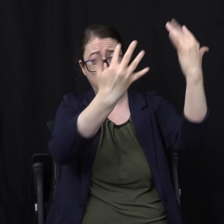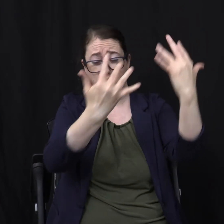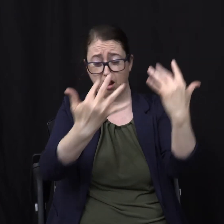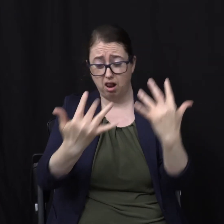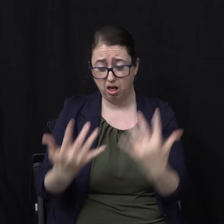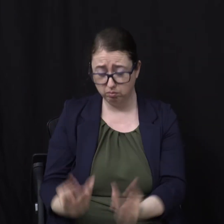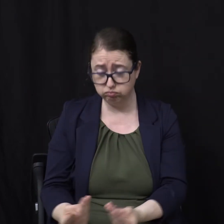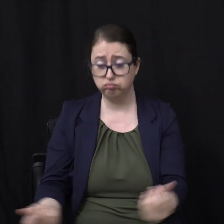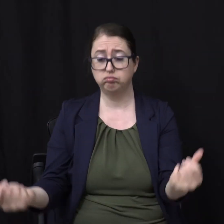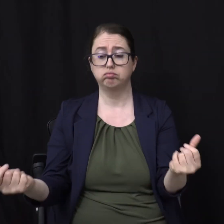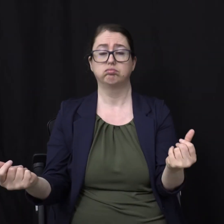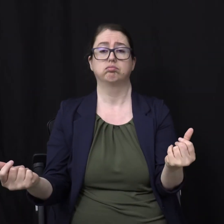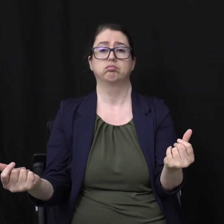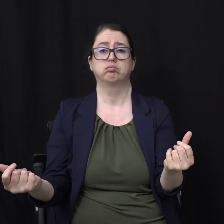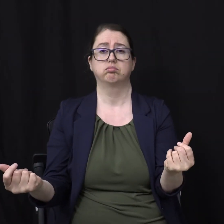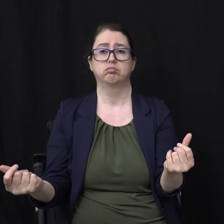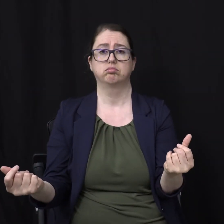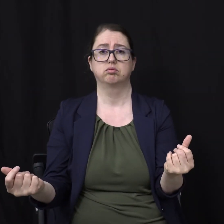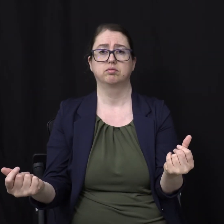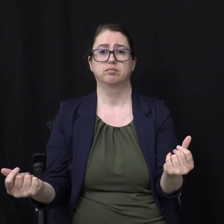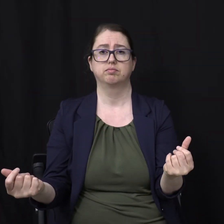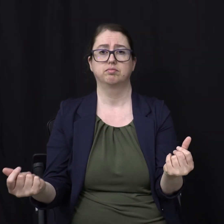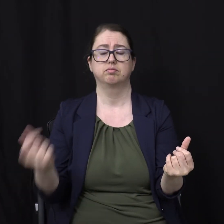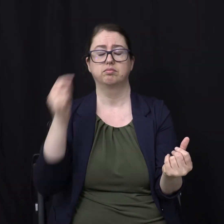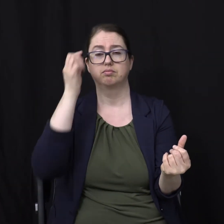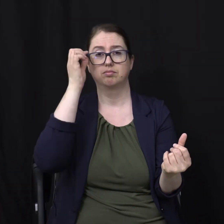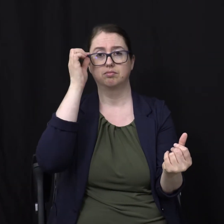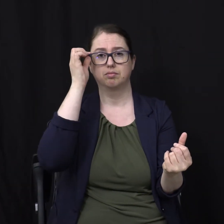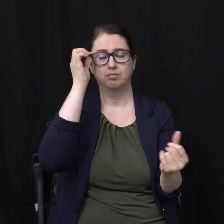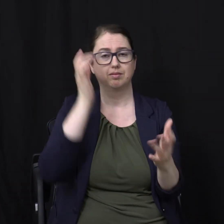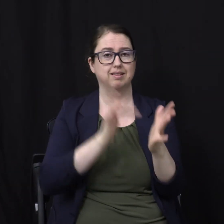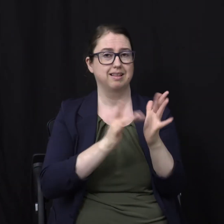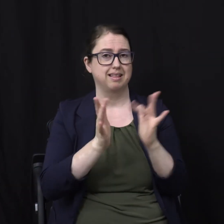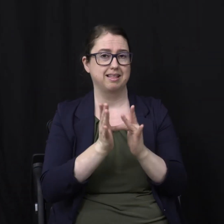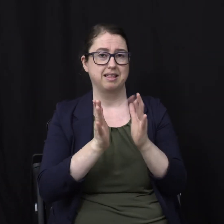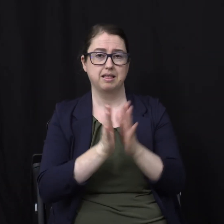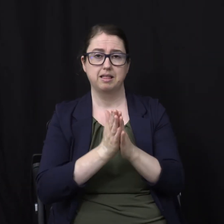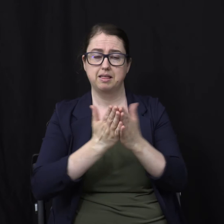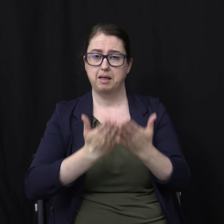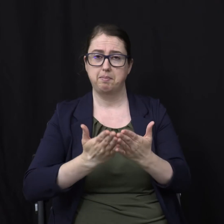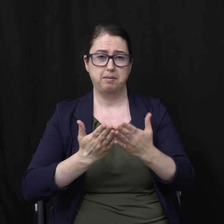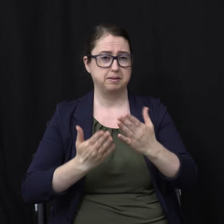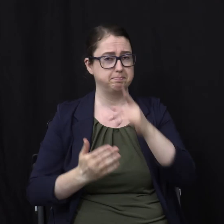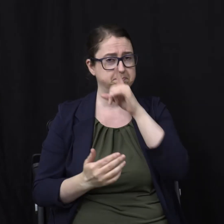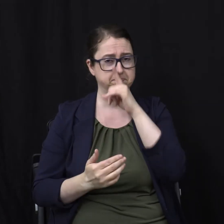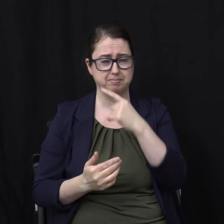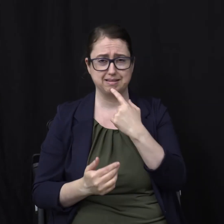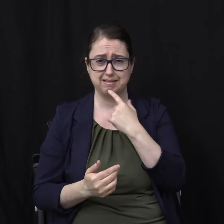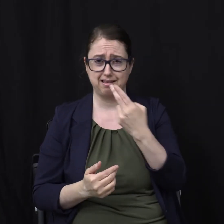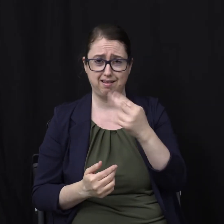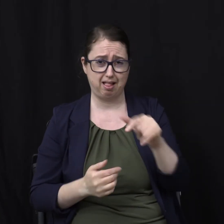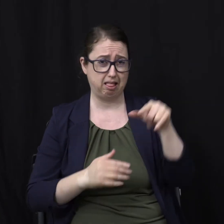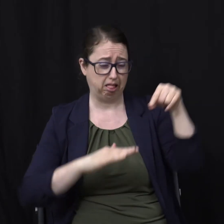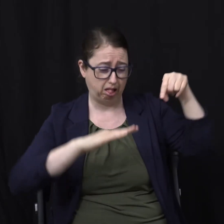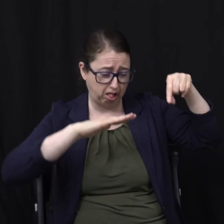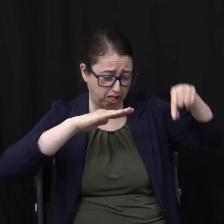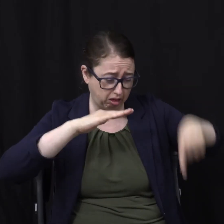God So the Bible doesn't say Hell is located In the center of the earth We got some super clear Awesome biblical reality